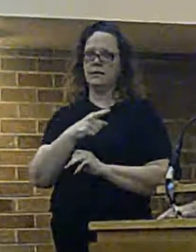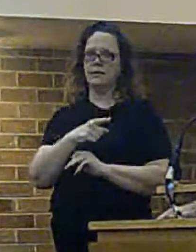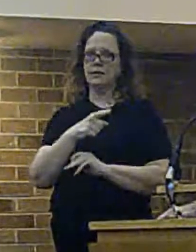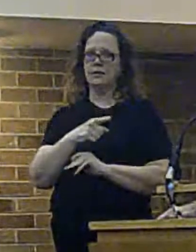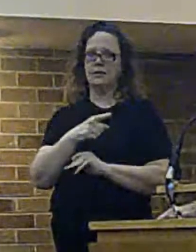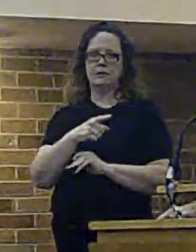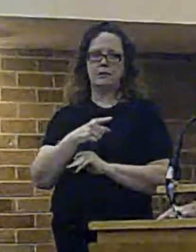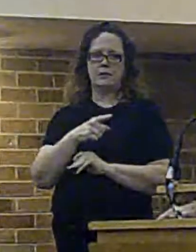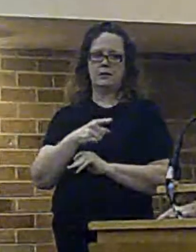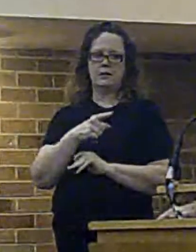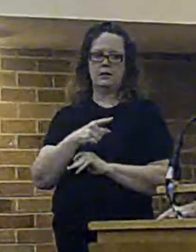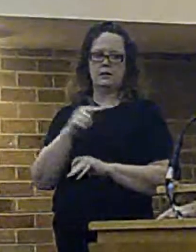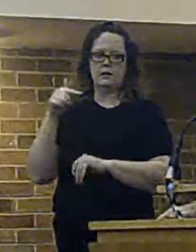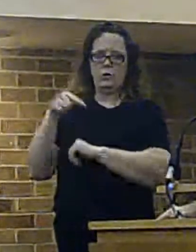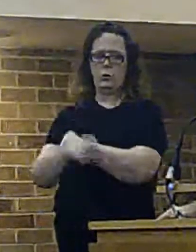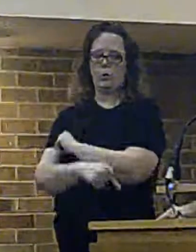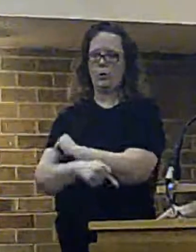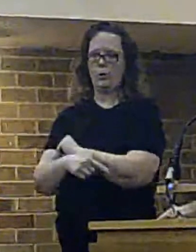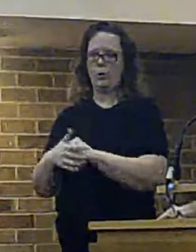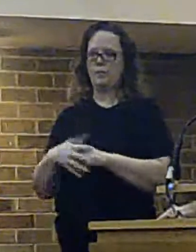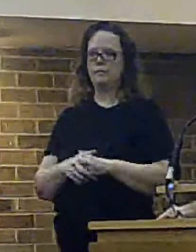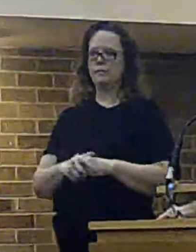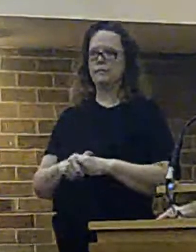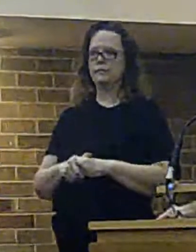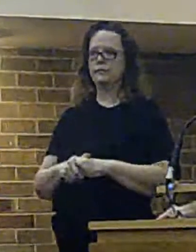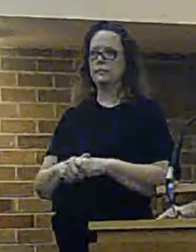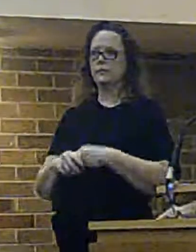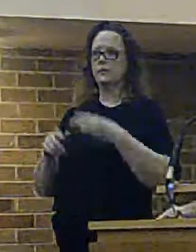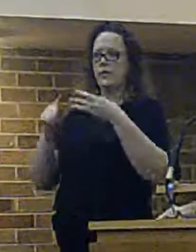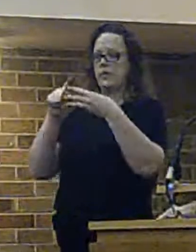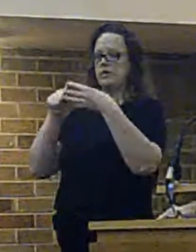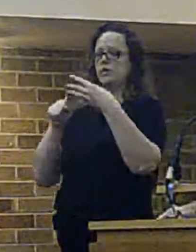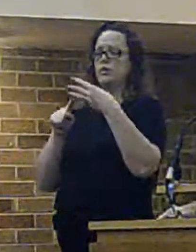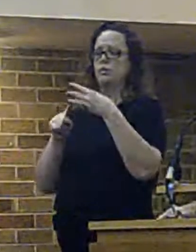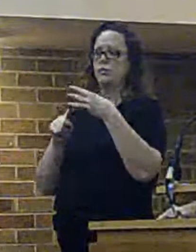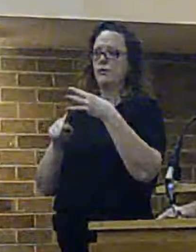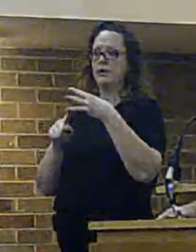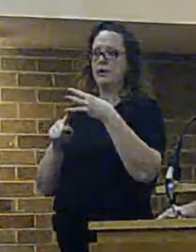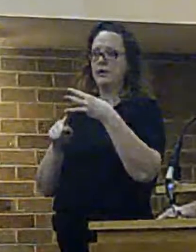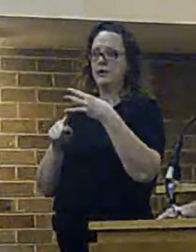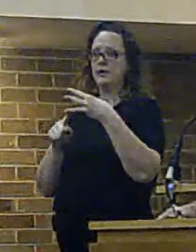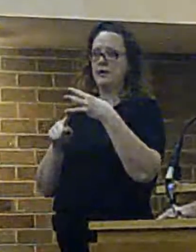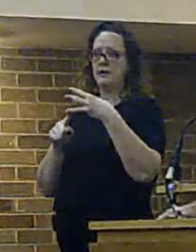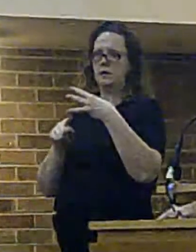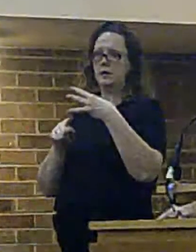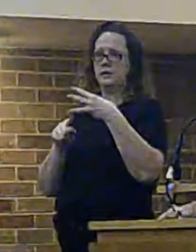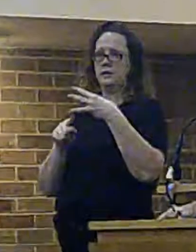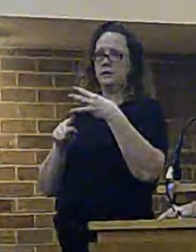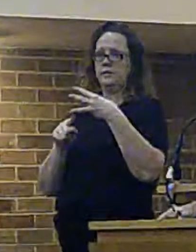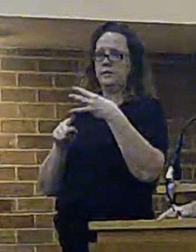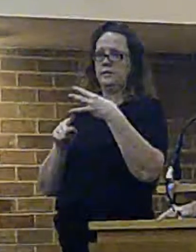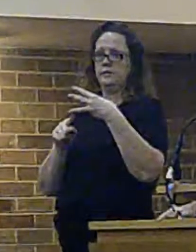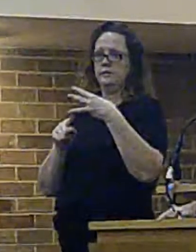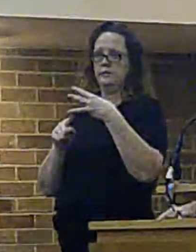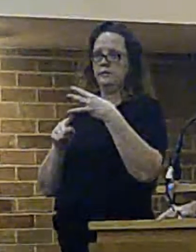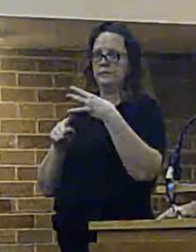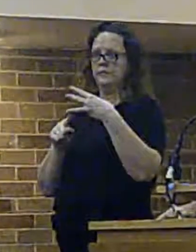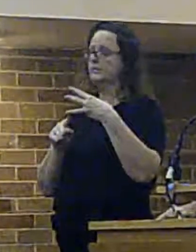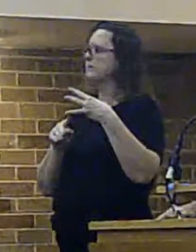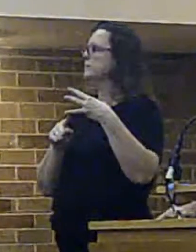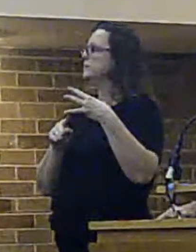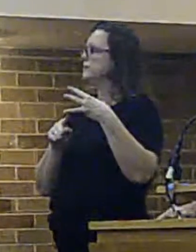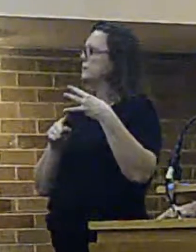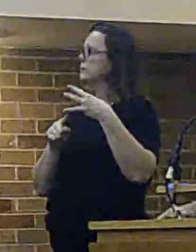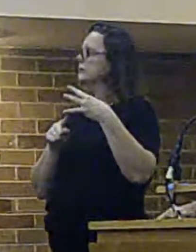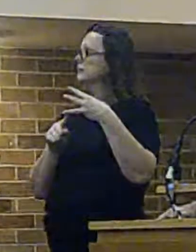to lose people at this point. The first three bullet points are contextual as much as anything. wouldn't get hung up on the fact